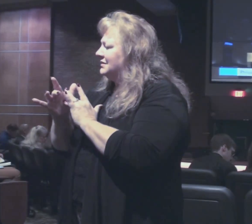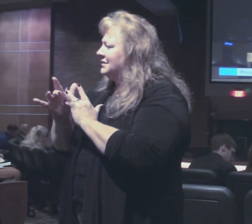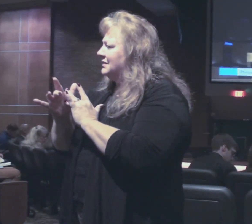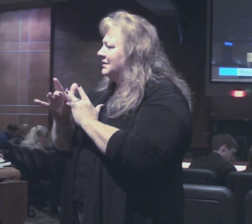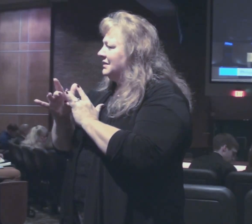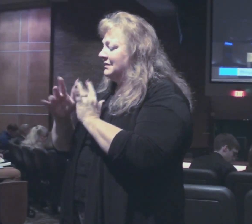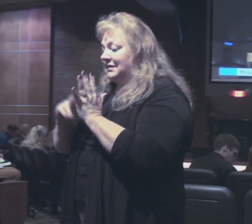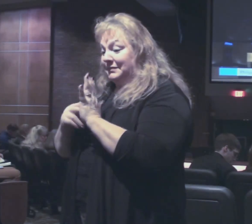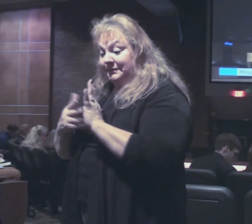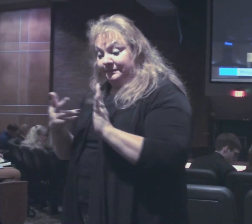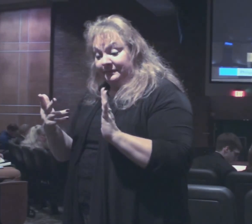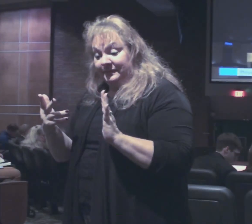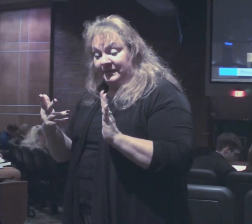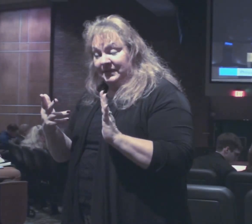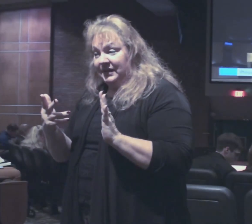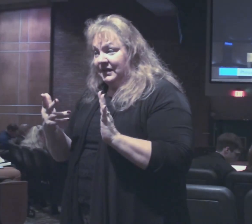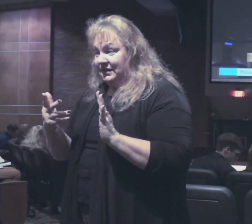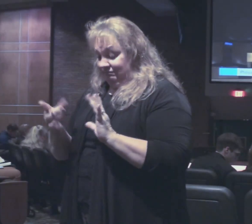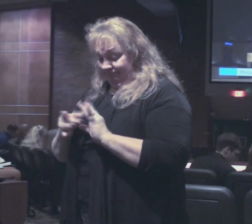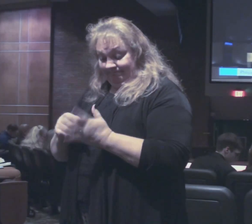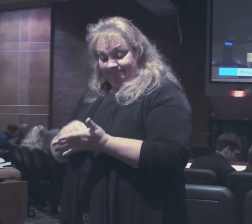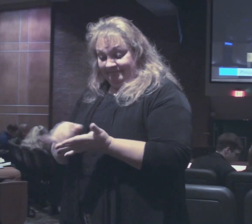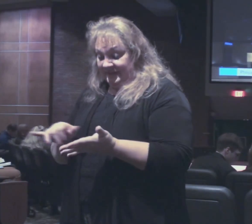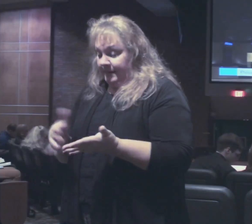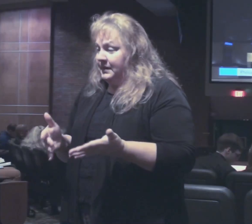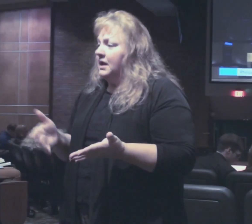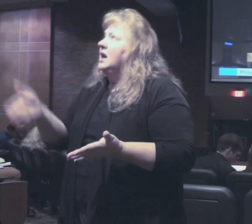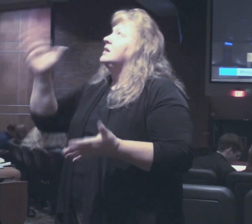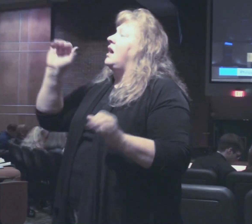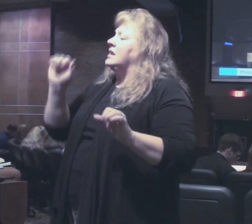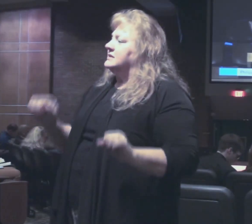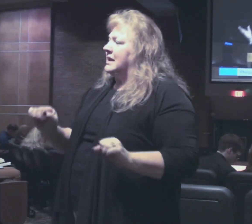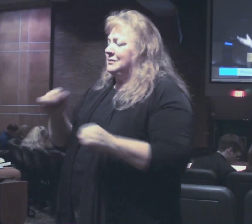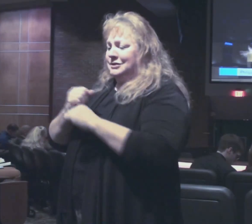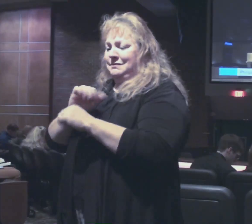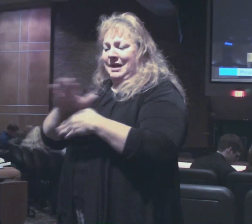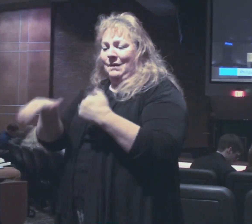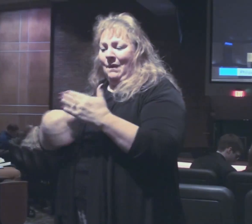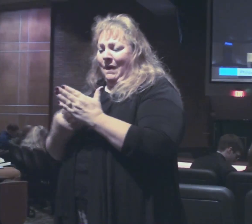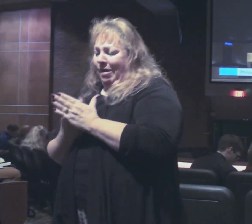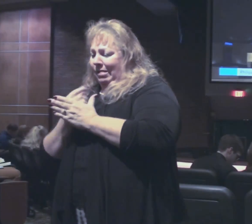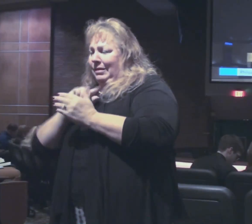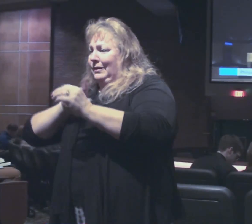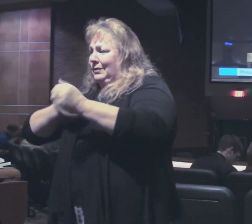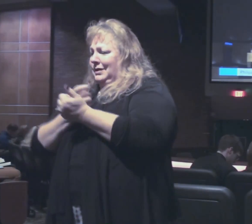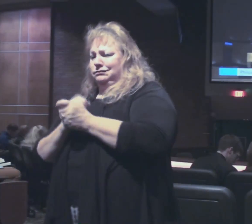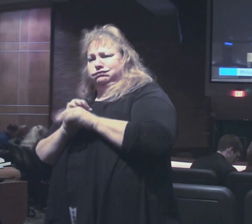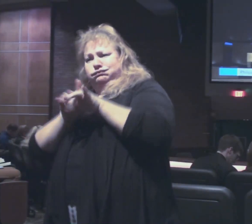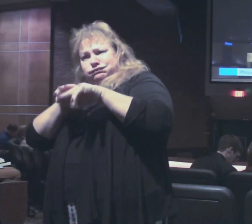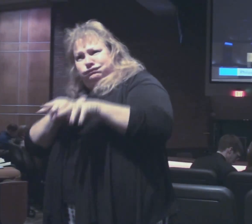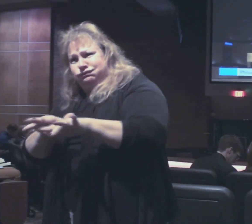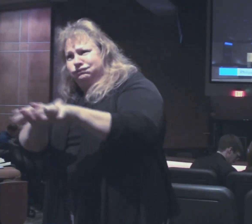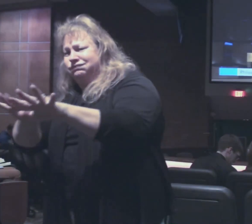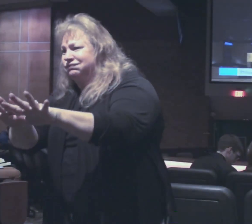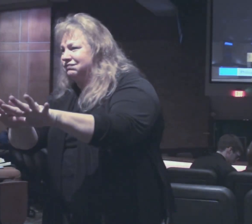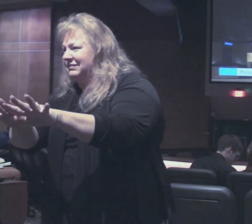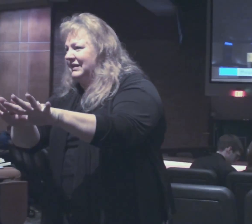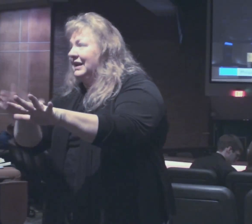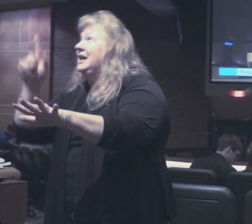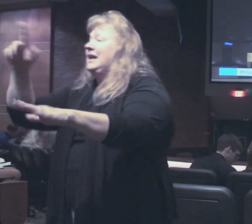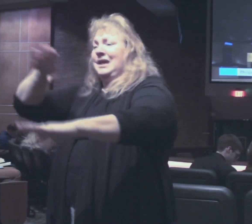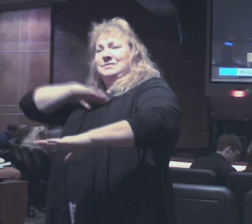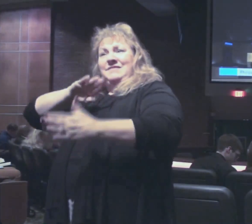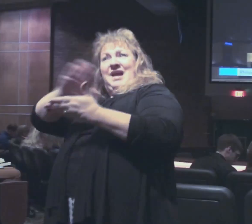I mean that's basically what he's saying here God is able to make all grace abound to you my God shall supply